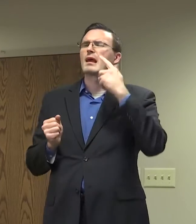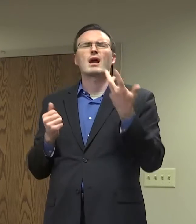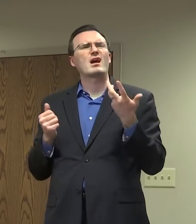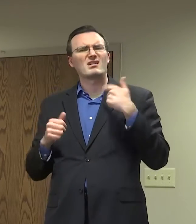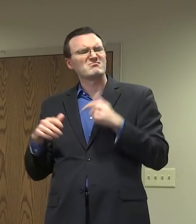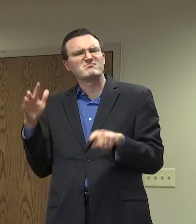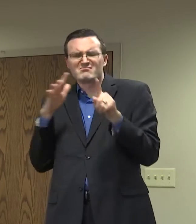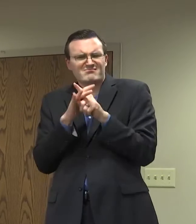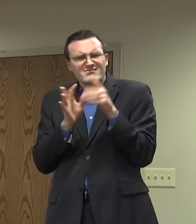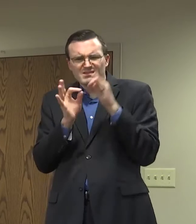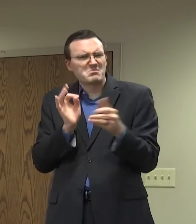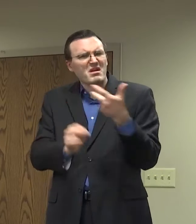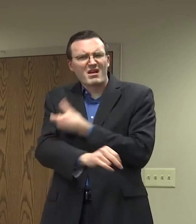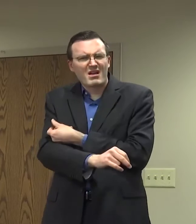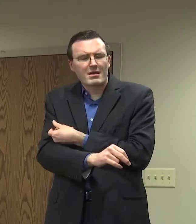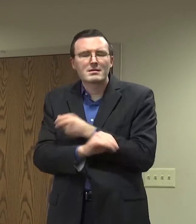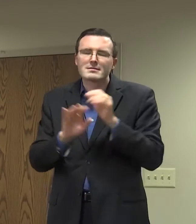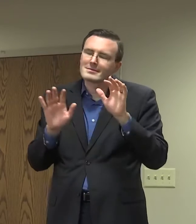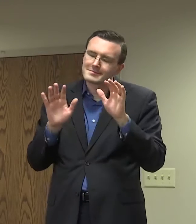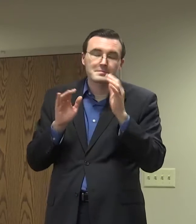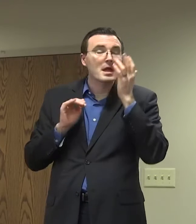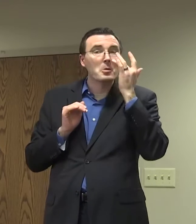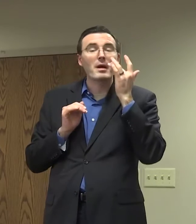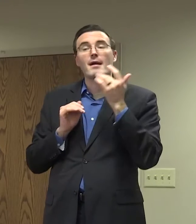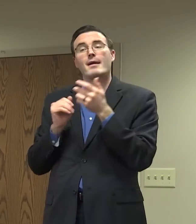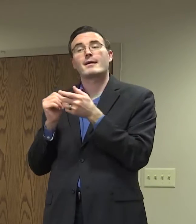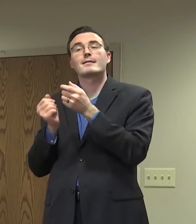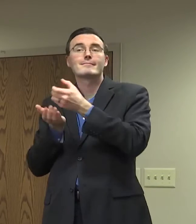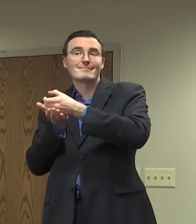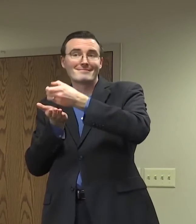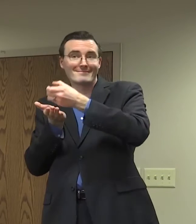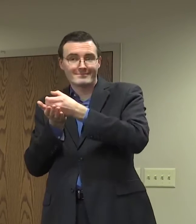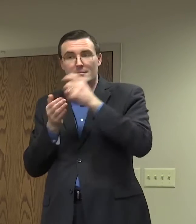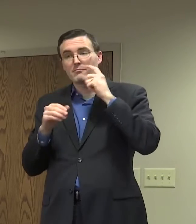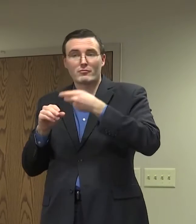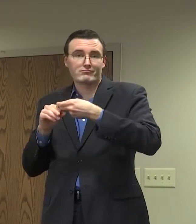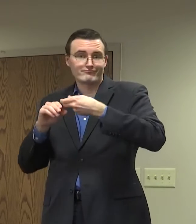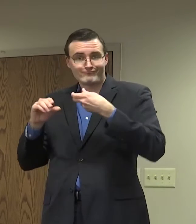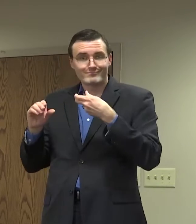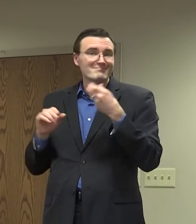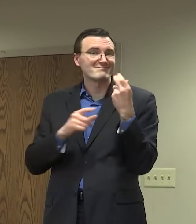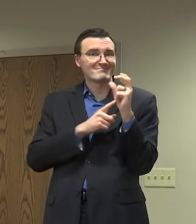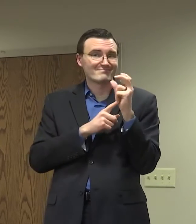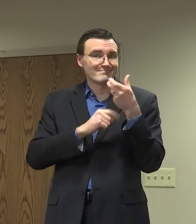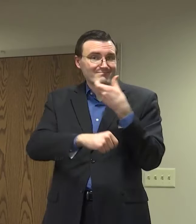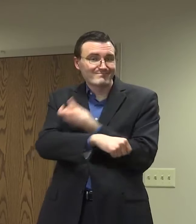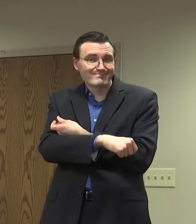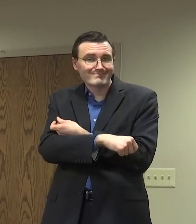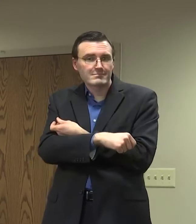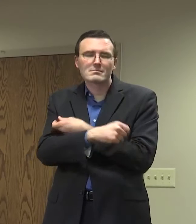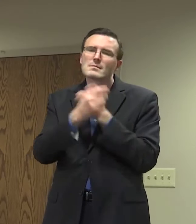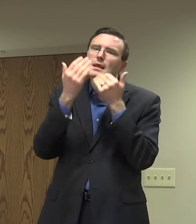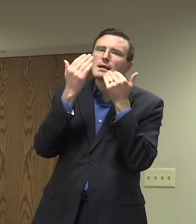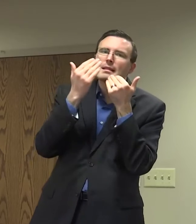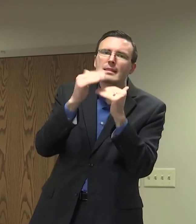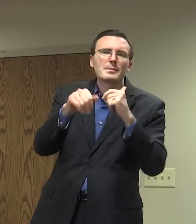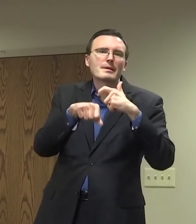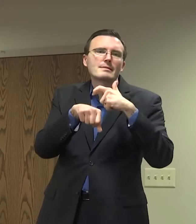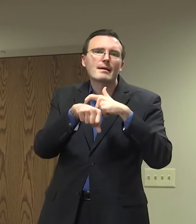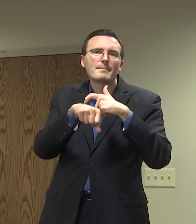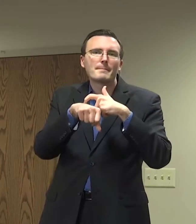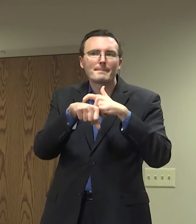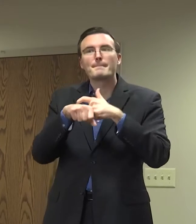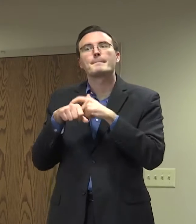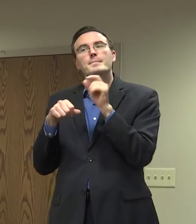have certain shelf life storage requirements. But we've said before, our pharmacy teams have really